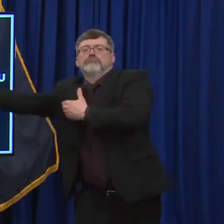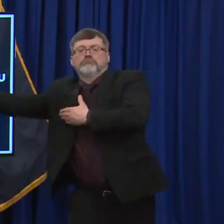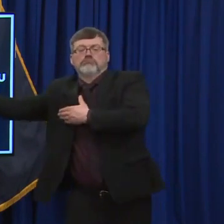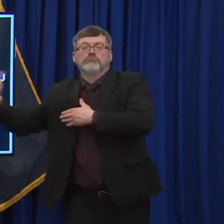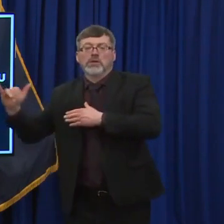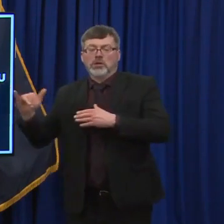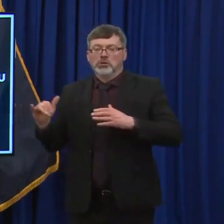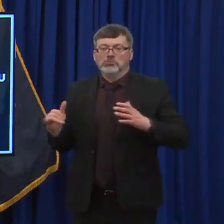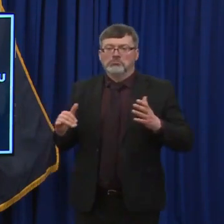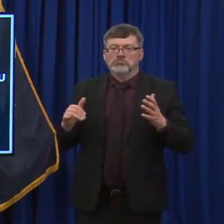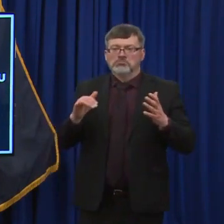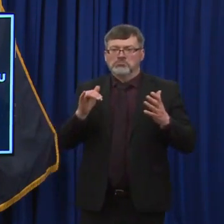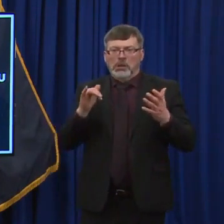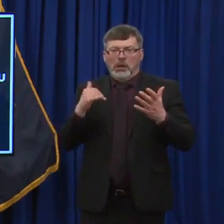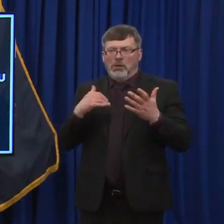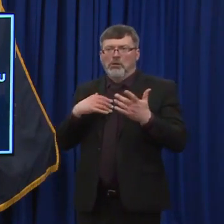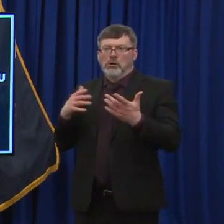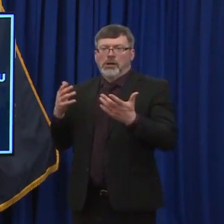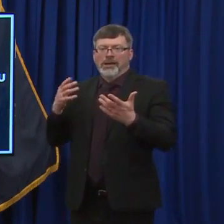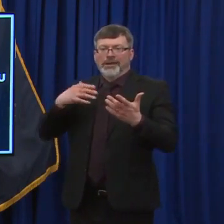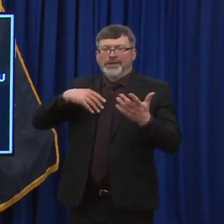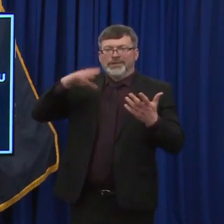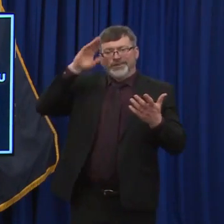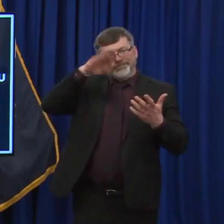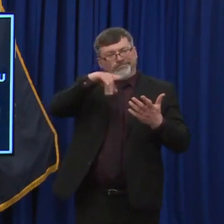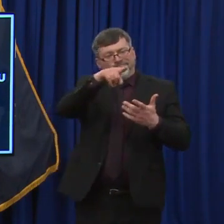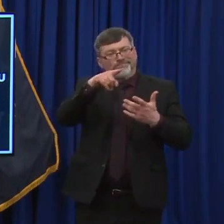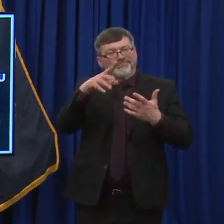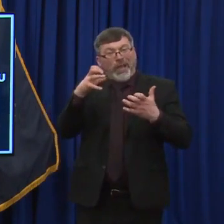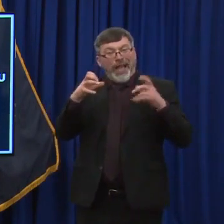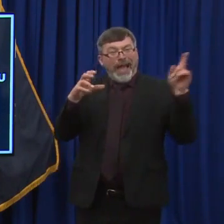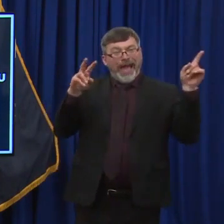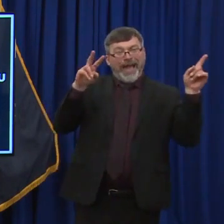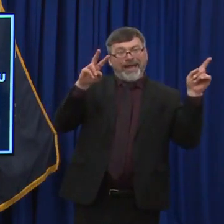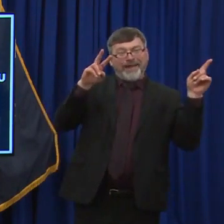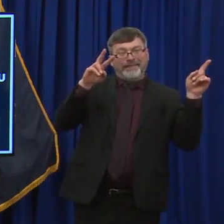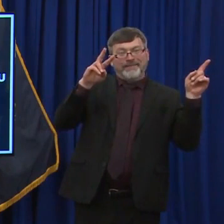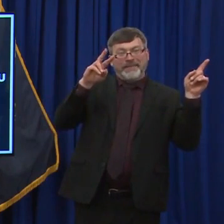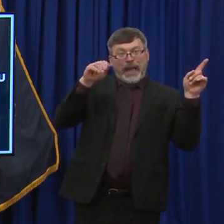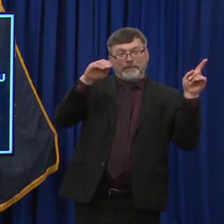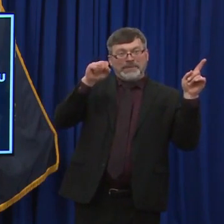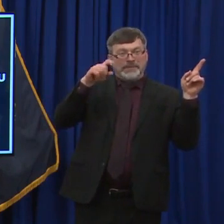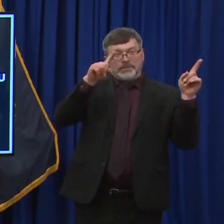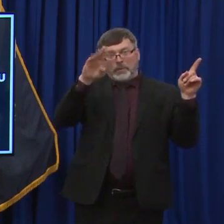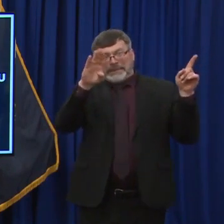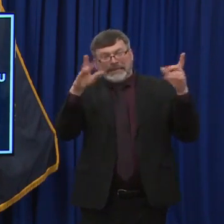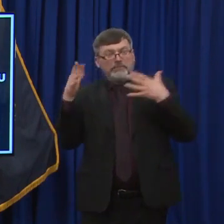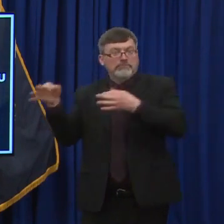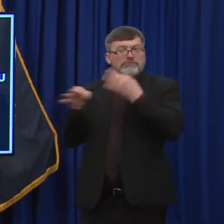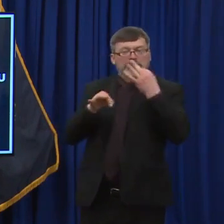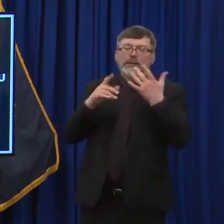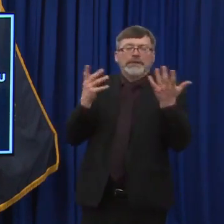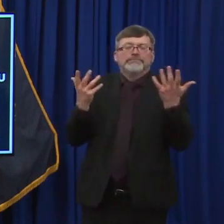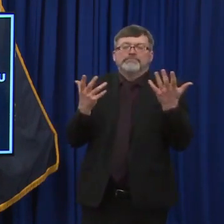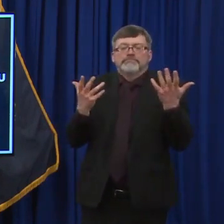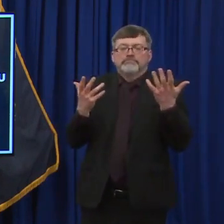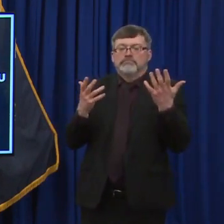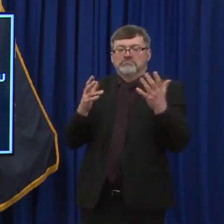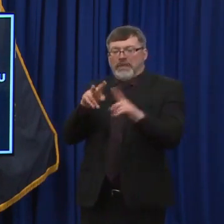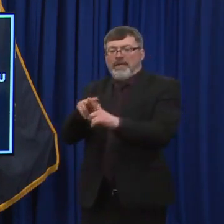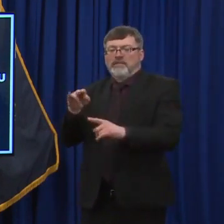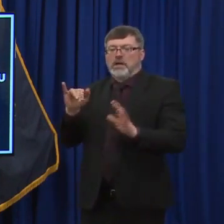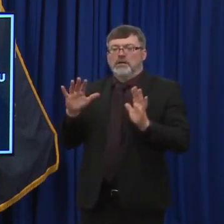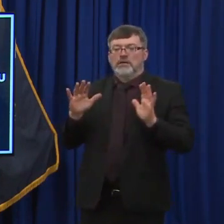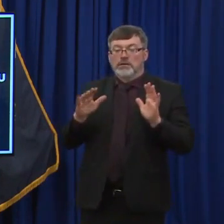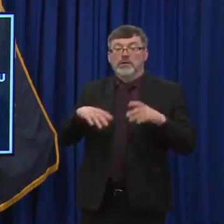they're, we're here, right? We're at that point. So, um, it, that's why I think it made a very nice transition period going from group 1-B to group 2